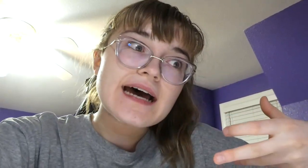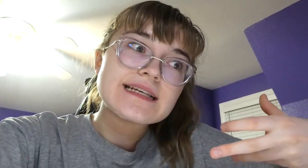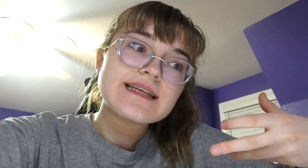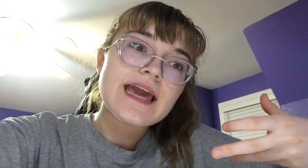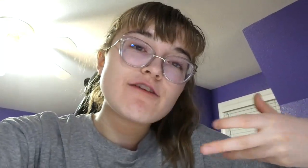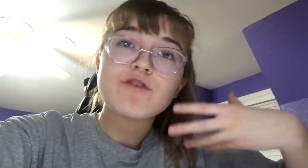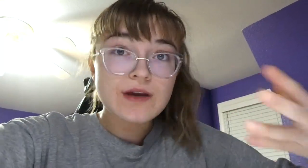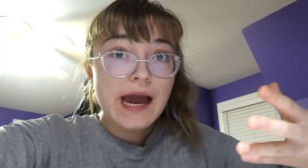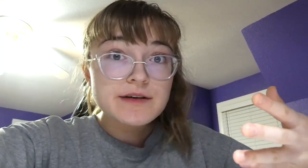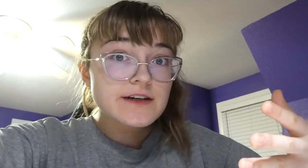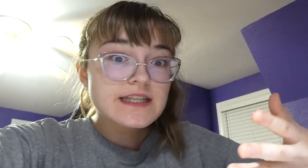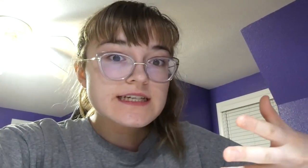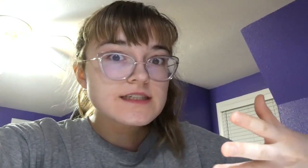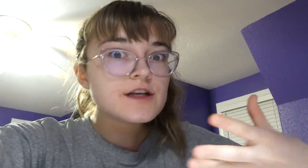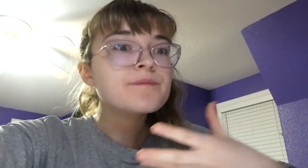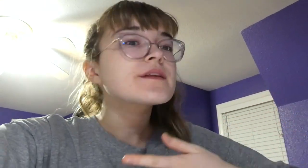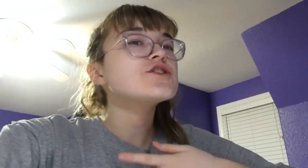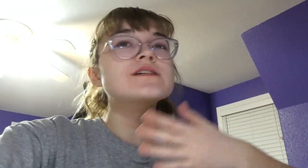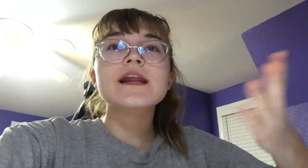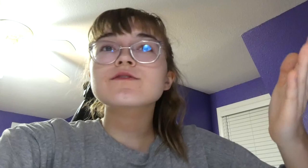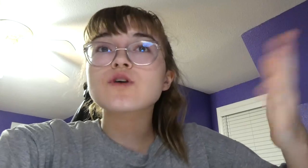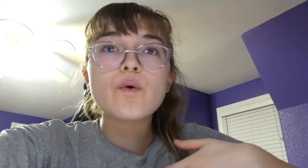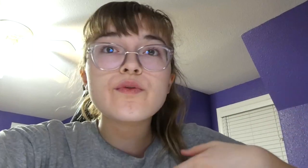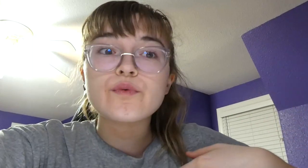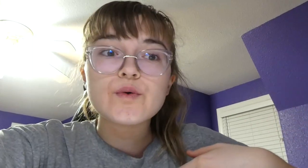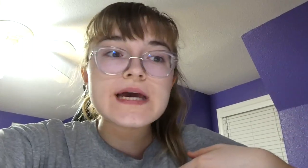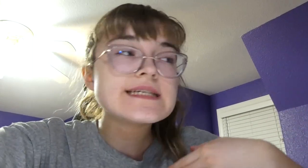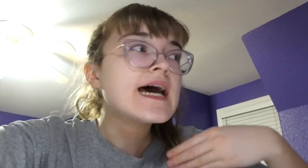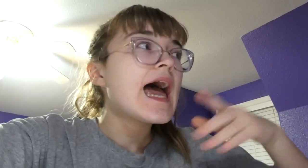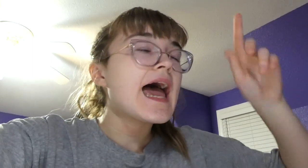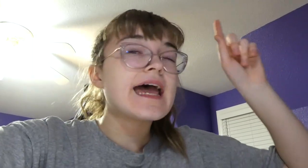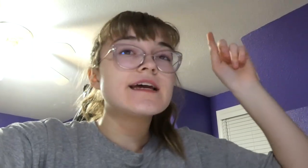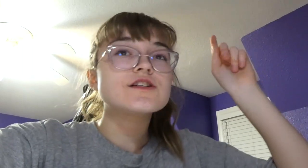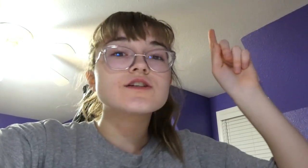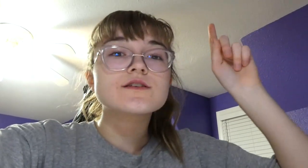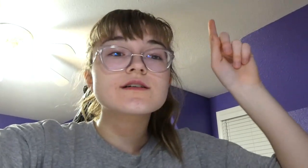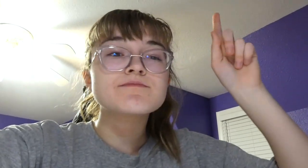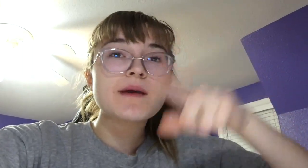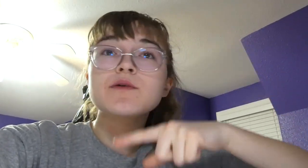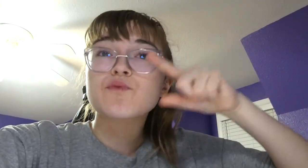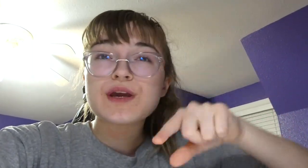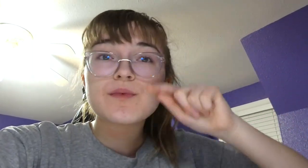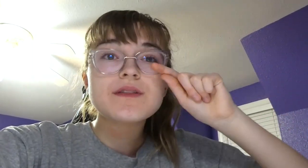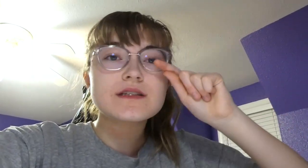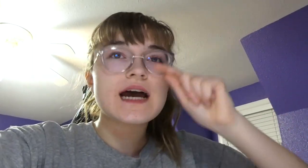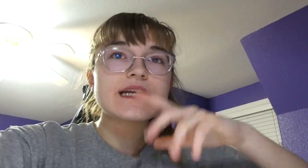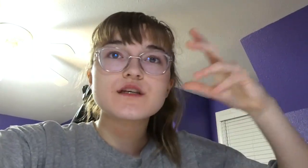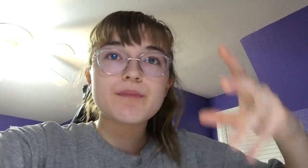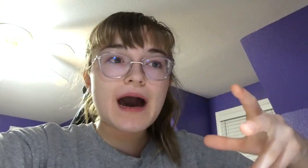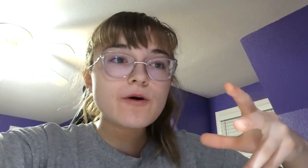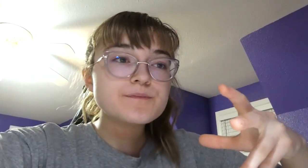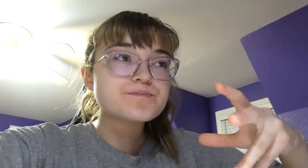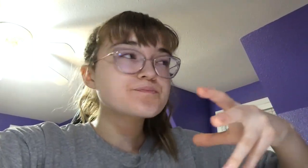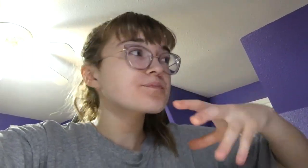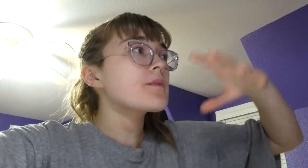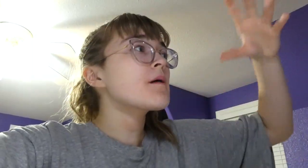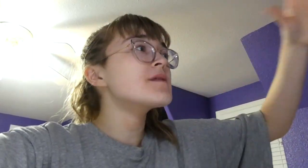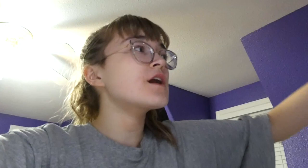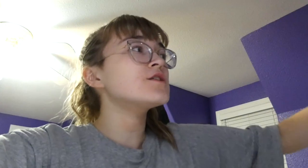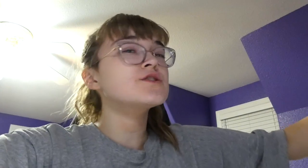a vocabulary list, and just kind of go through it, and maybe read what the sign is about, but then also